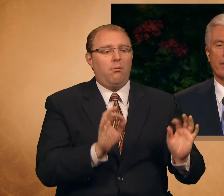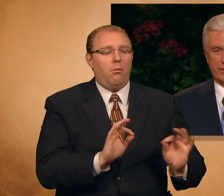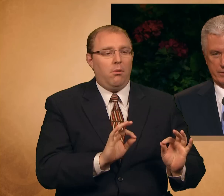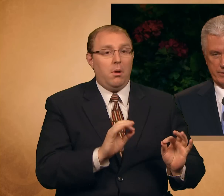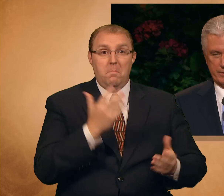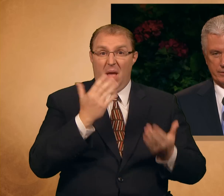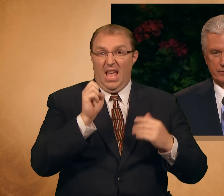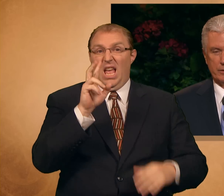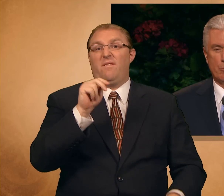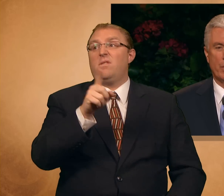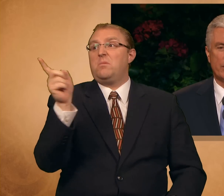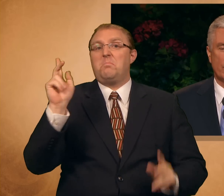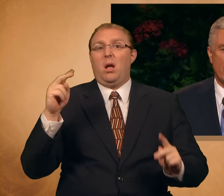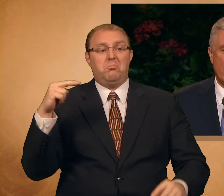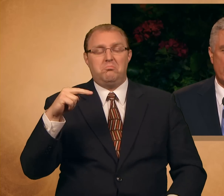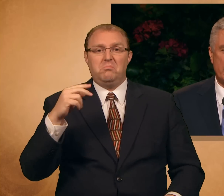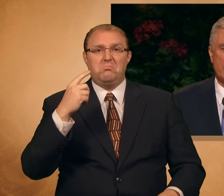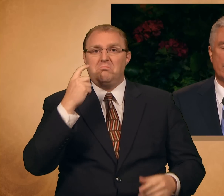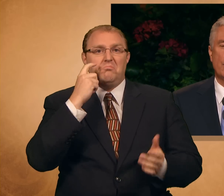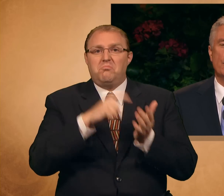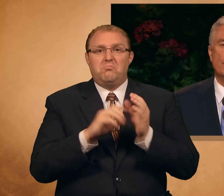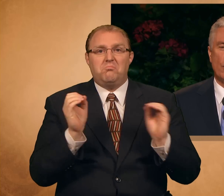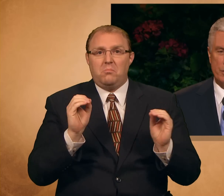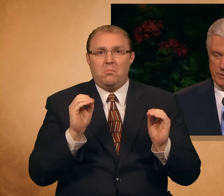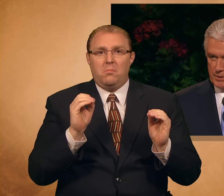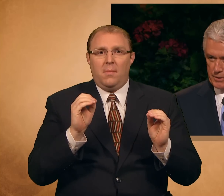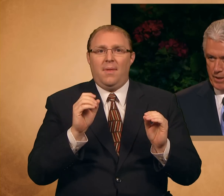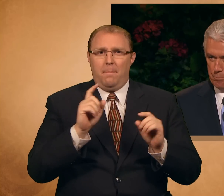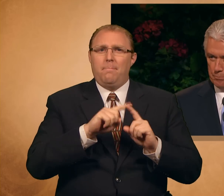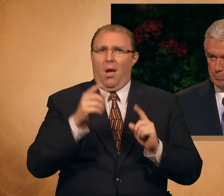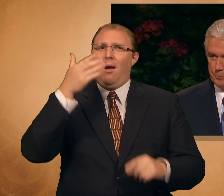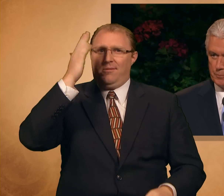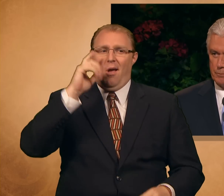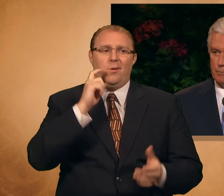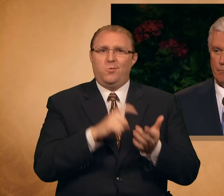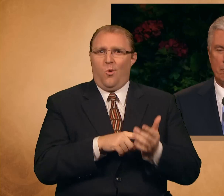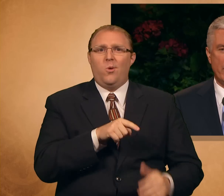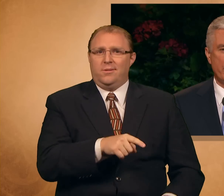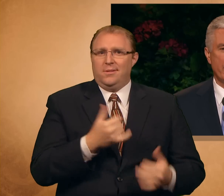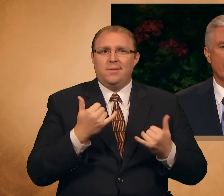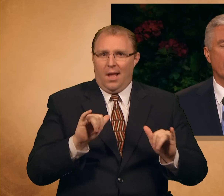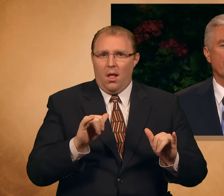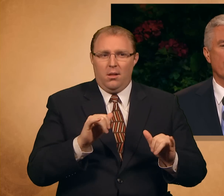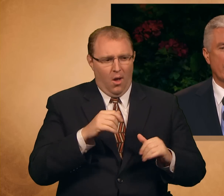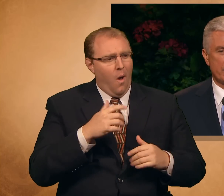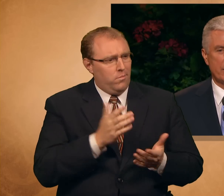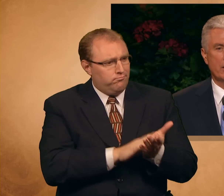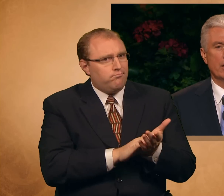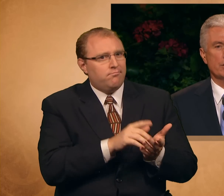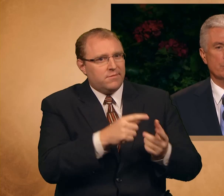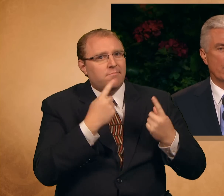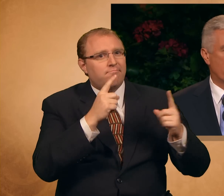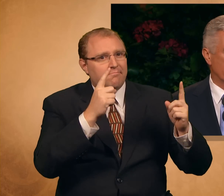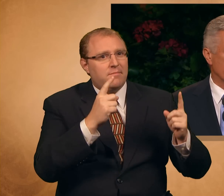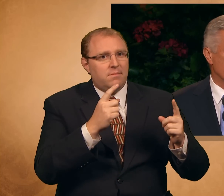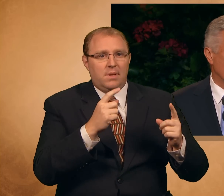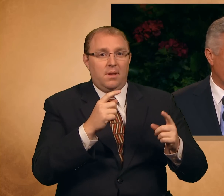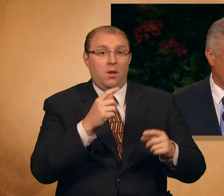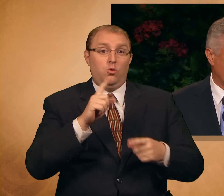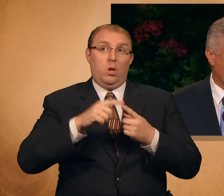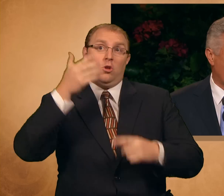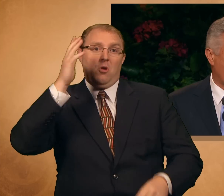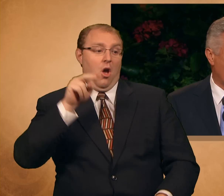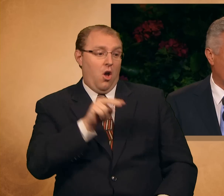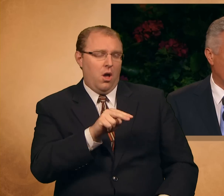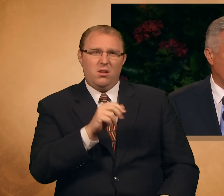by others, but God notices them, and they are not small to